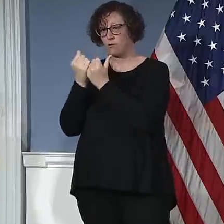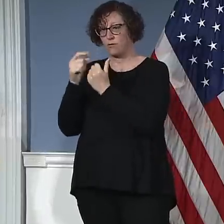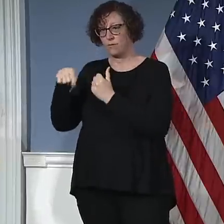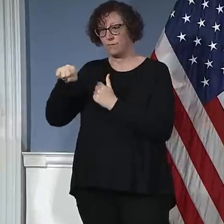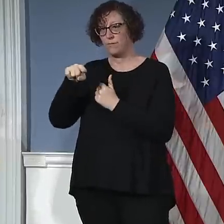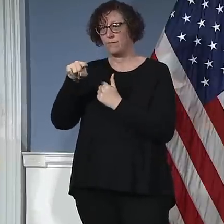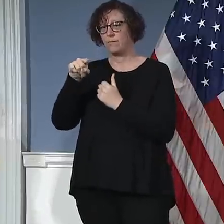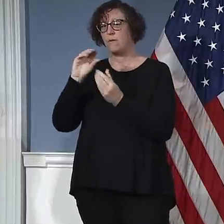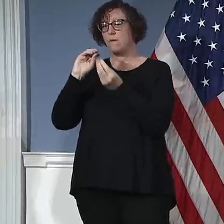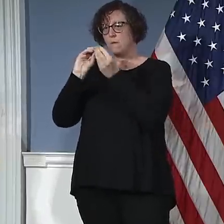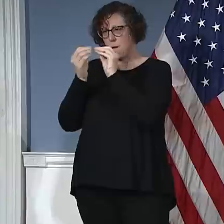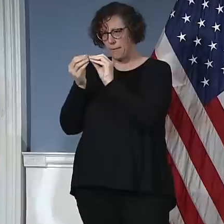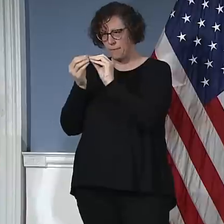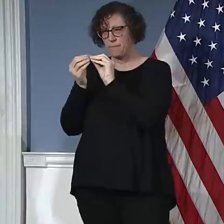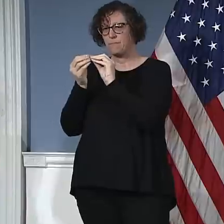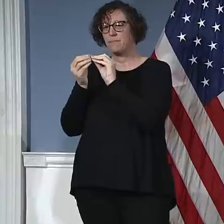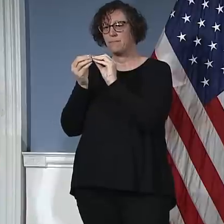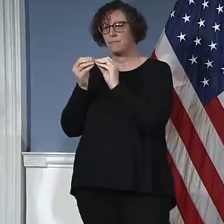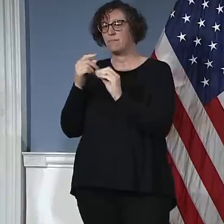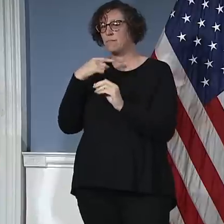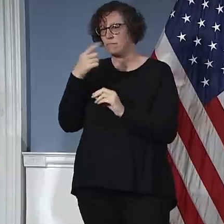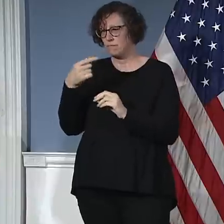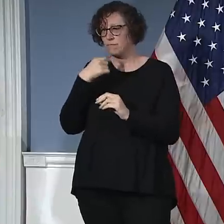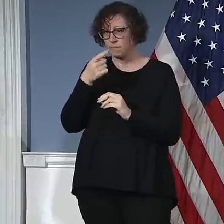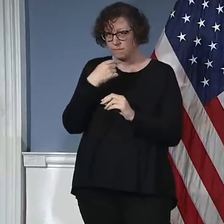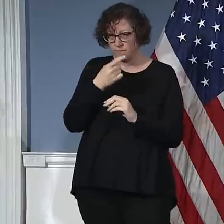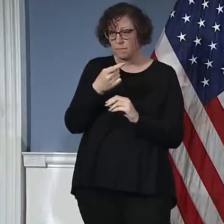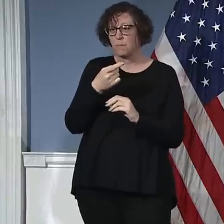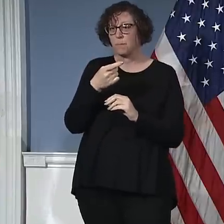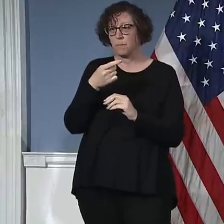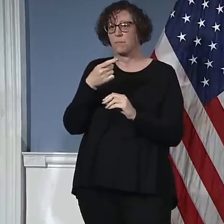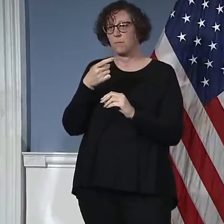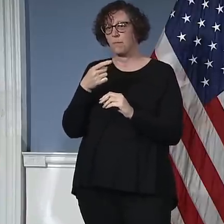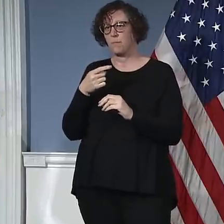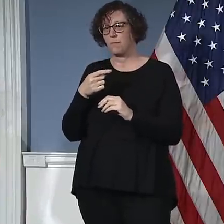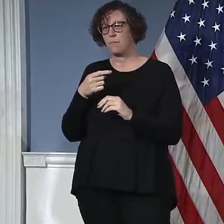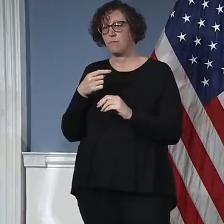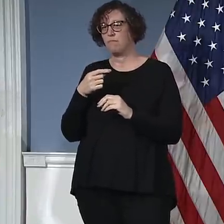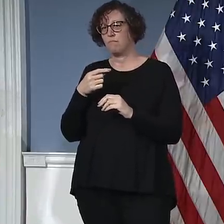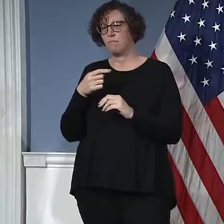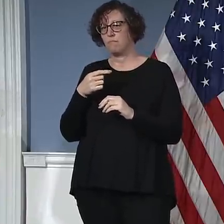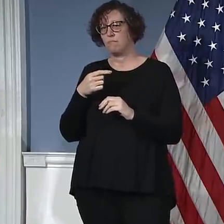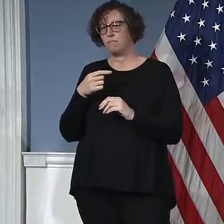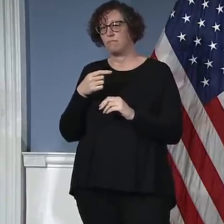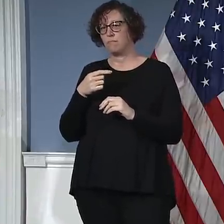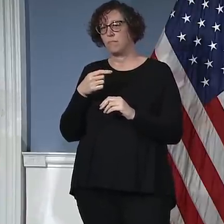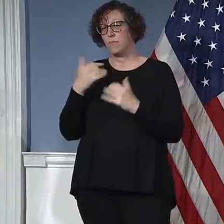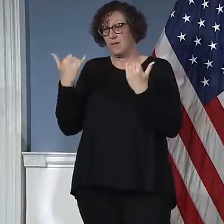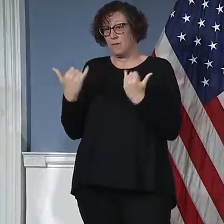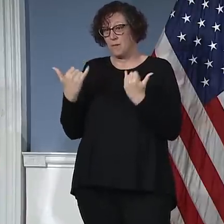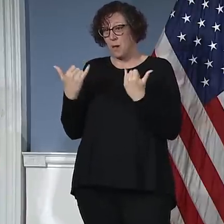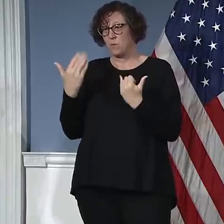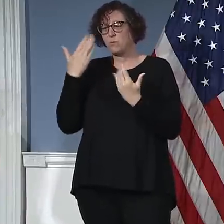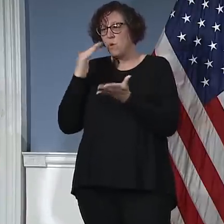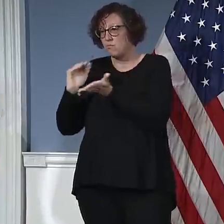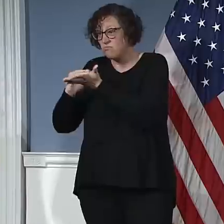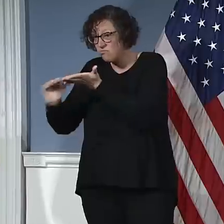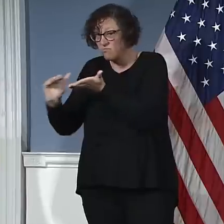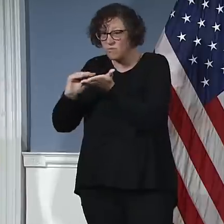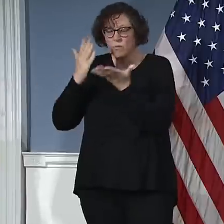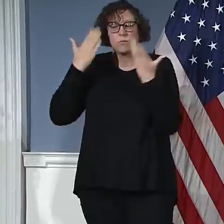of layoffs to do that. But we have a very, very tough road up ahead, and we'll, you know, I'll keep being very honest with you and all your colleagues about